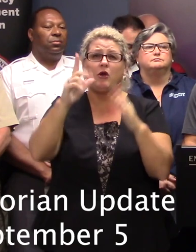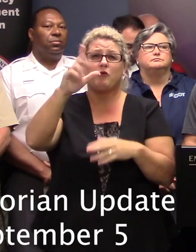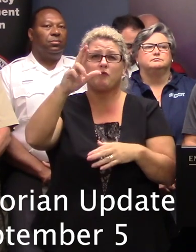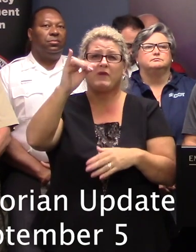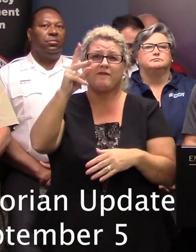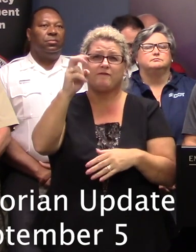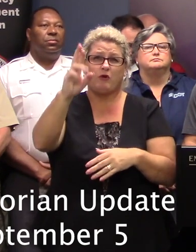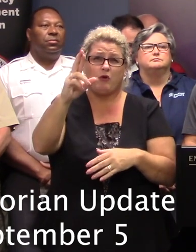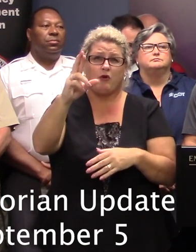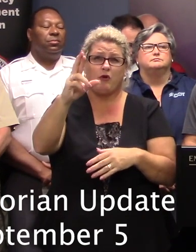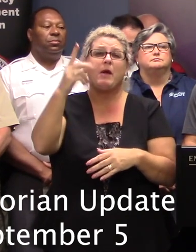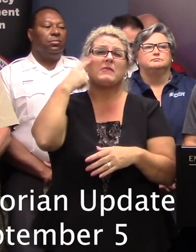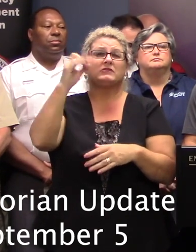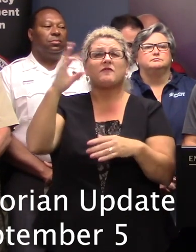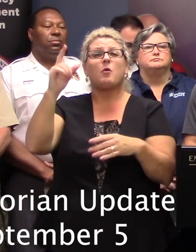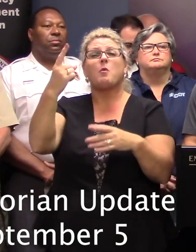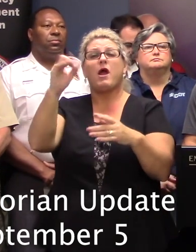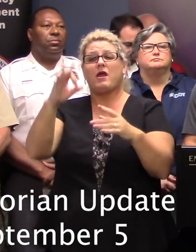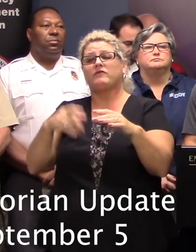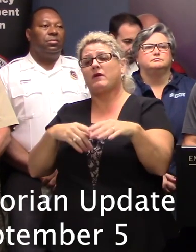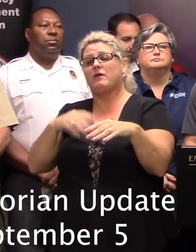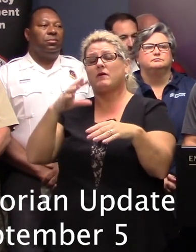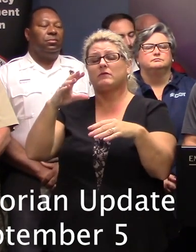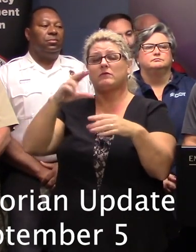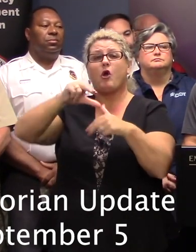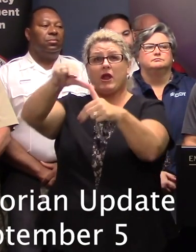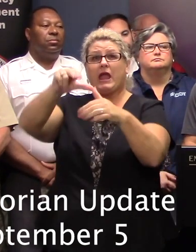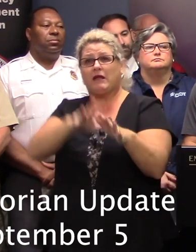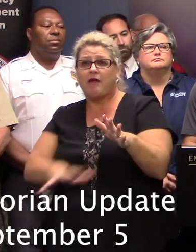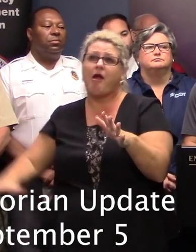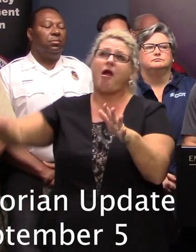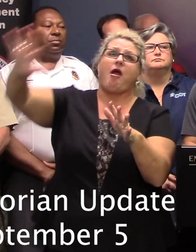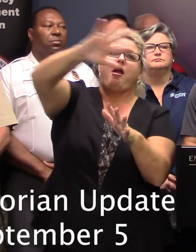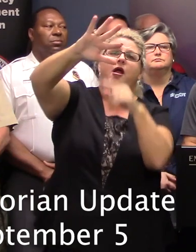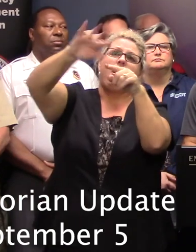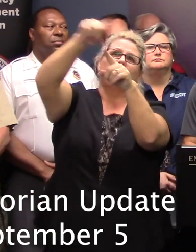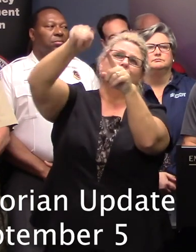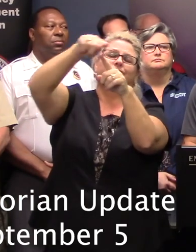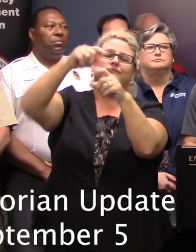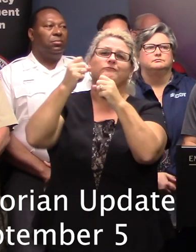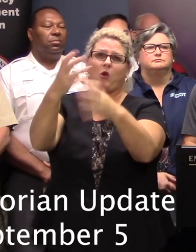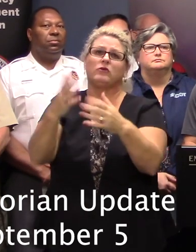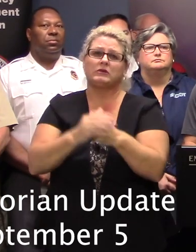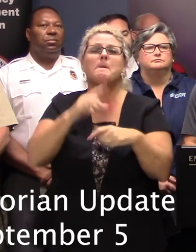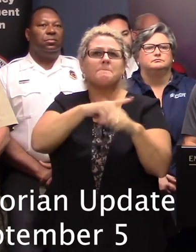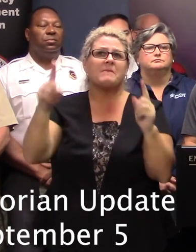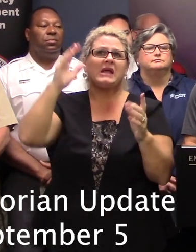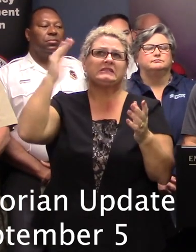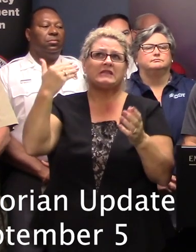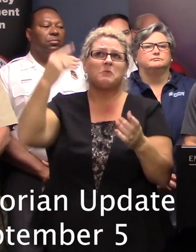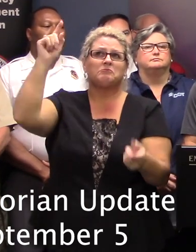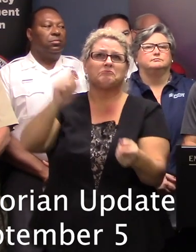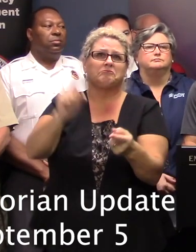with one of the outer bands that moved through earlier this morning. However, the threat of tornadoes does appear to be ending as those bands